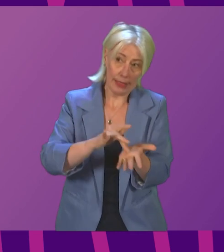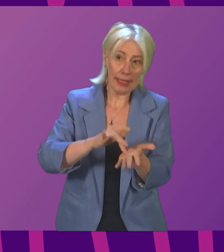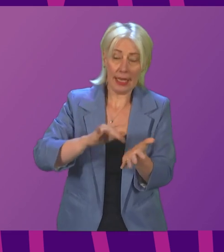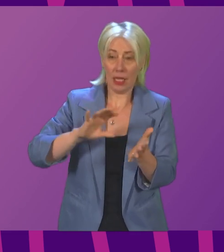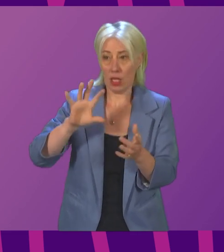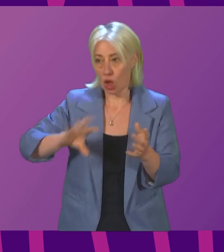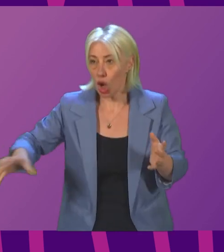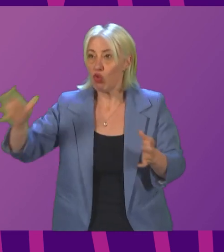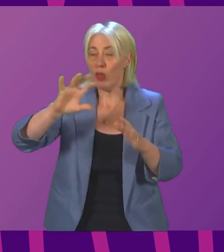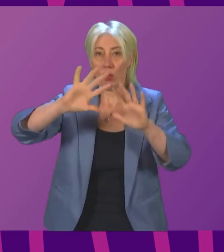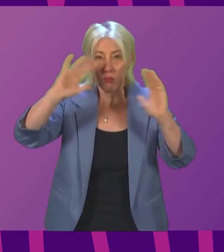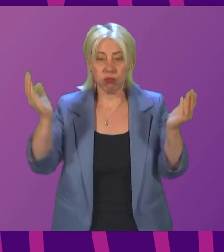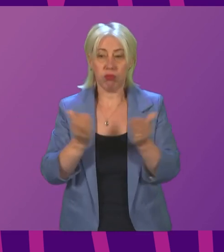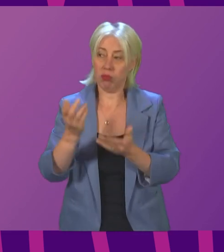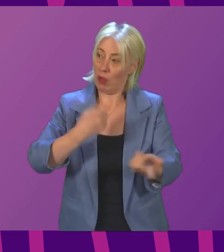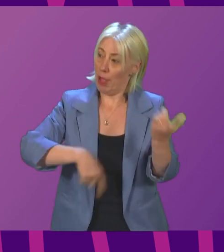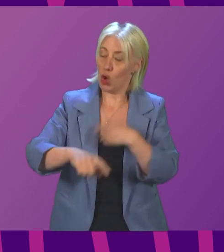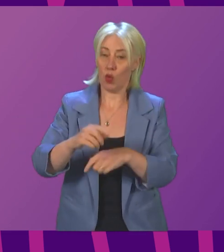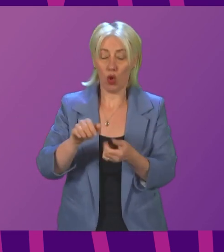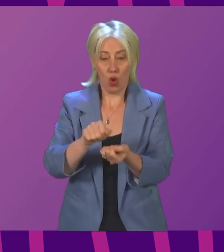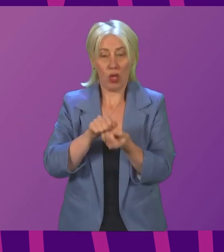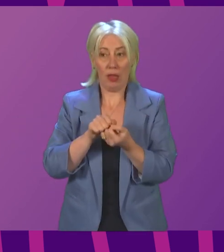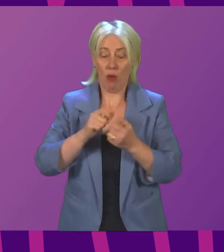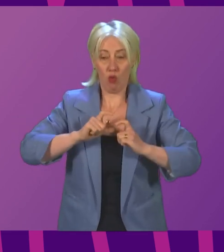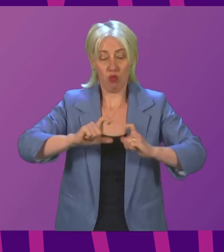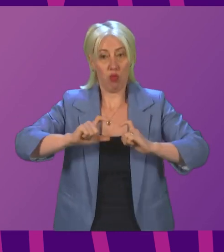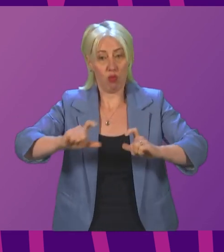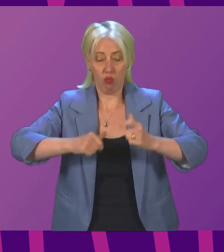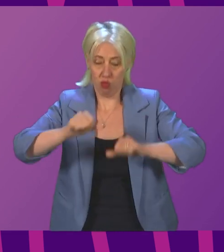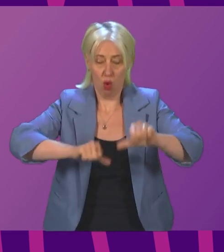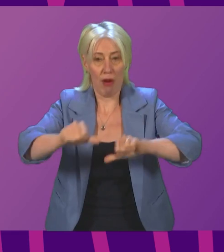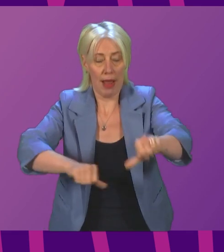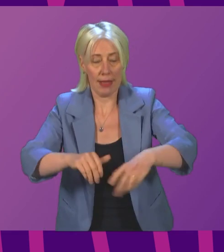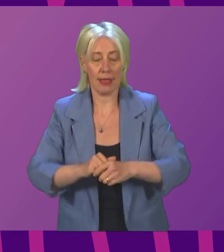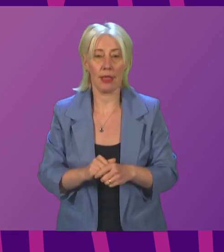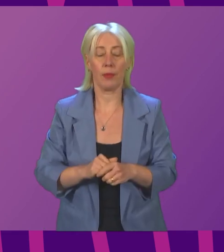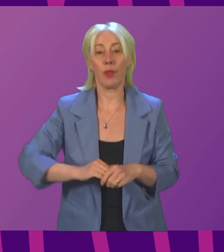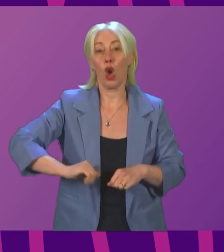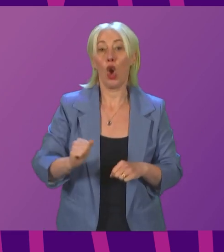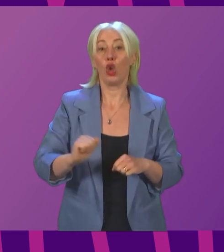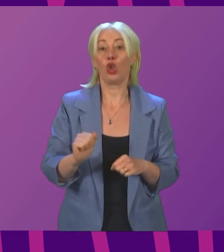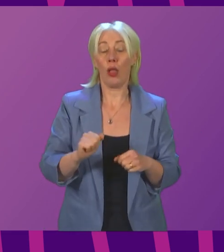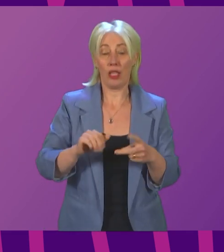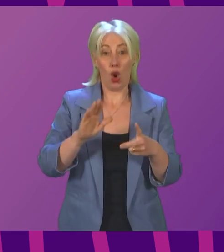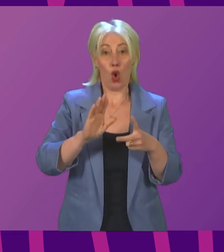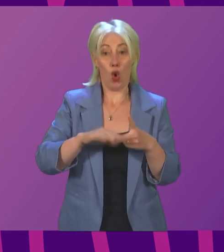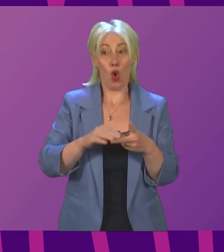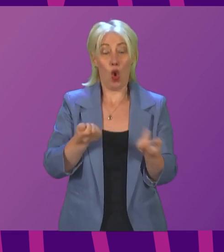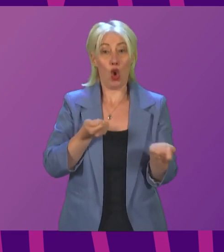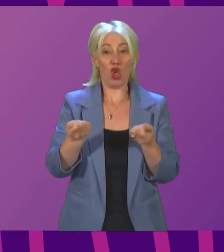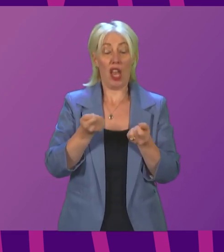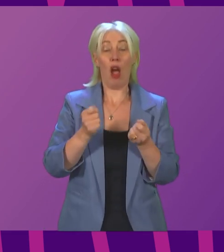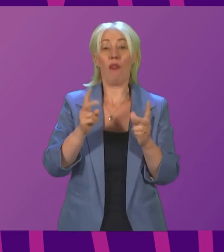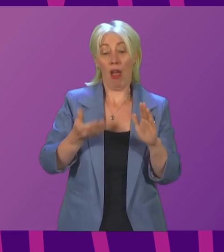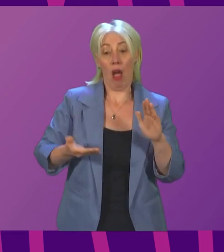played our full part in securing progress. Scotland is currently the European co-chair of the Under Two Coalition,